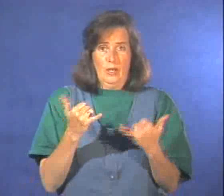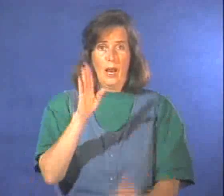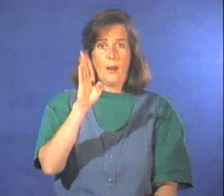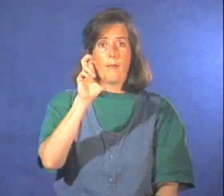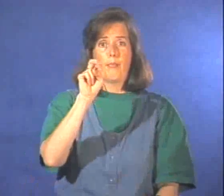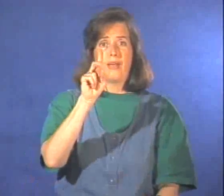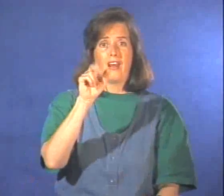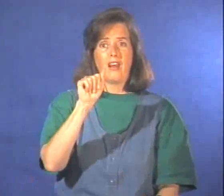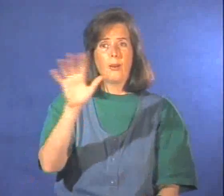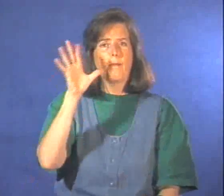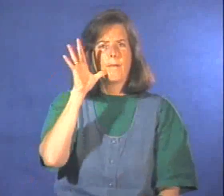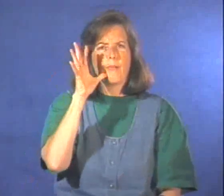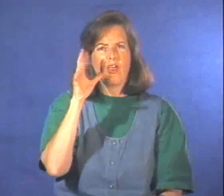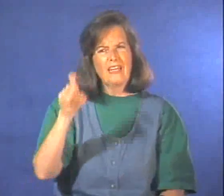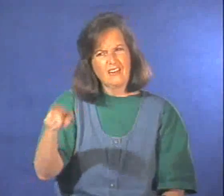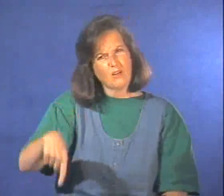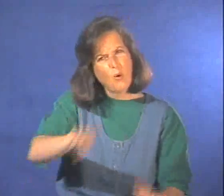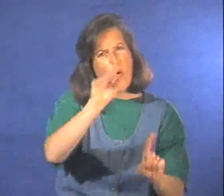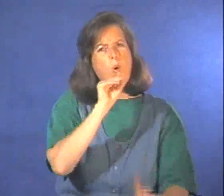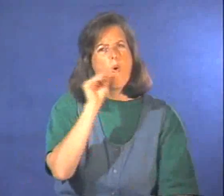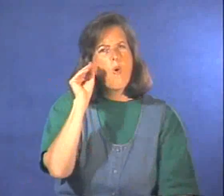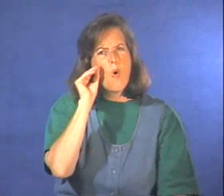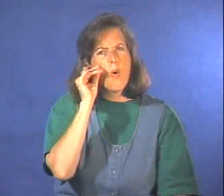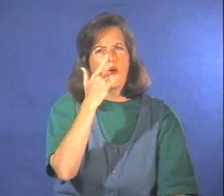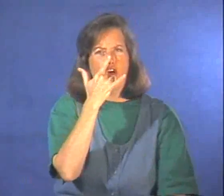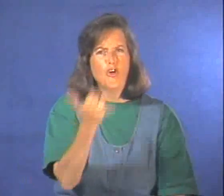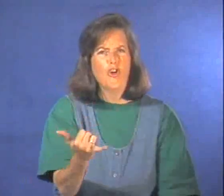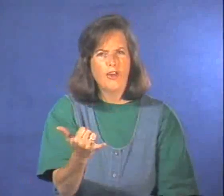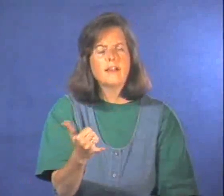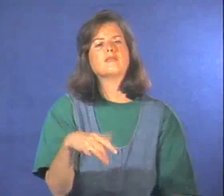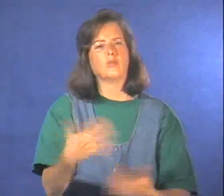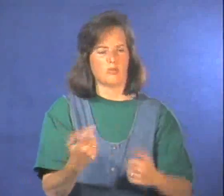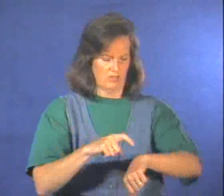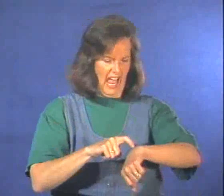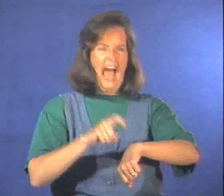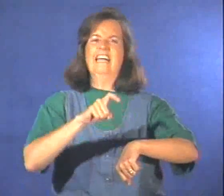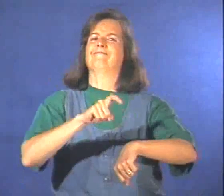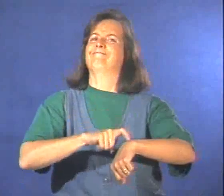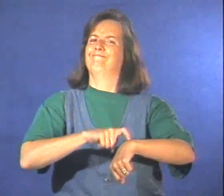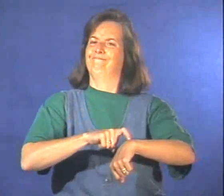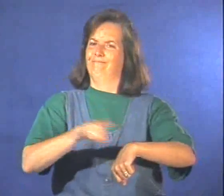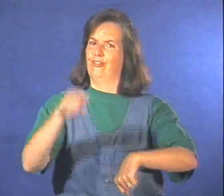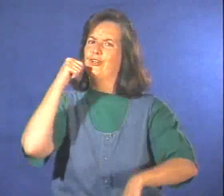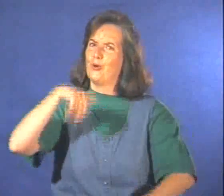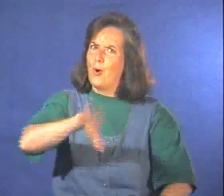Today, Brenda's mother wants her to come home early. Now it is time for her to leave.